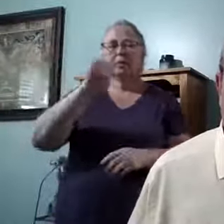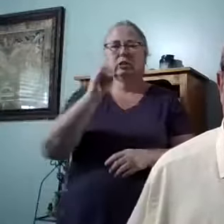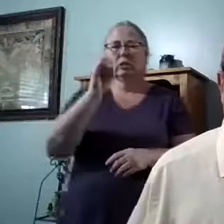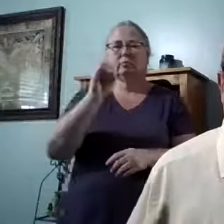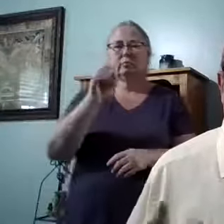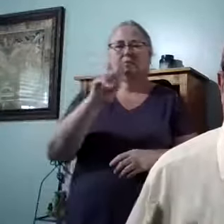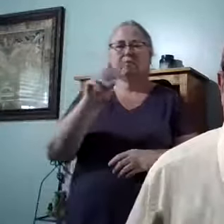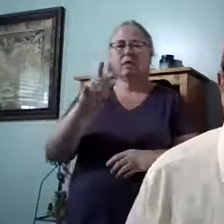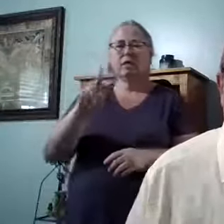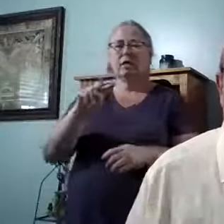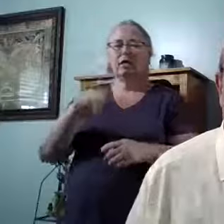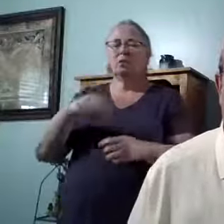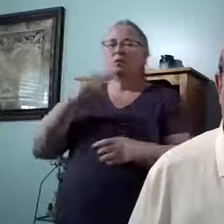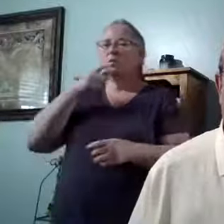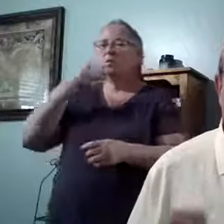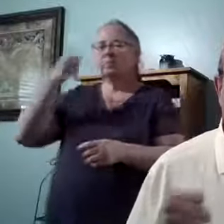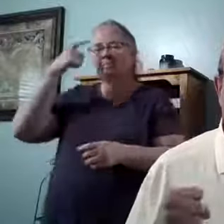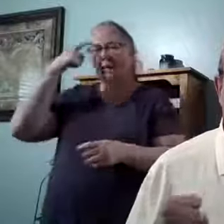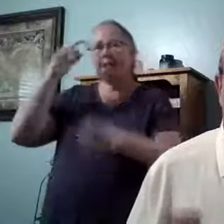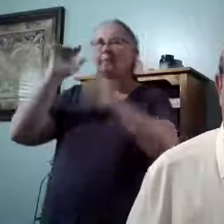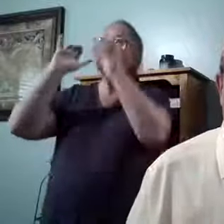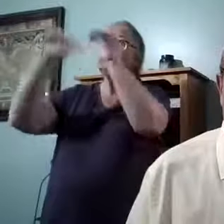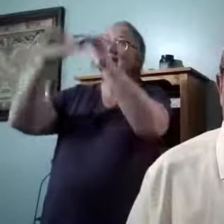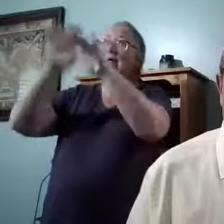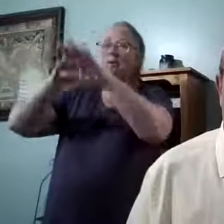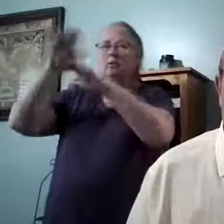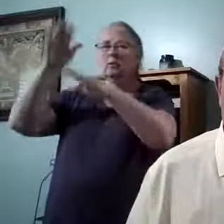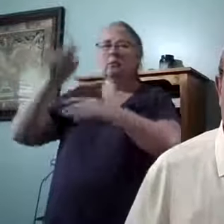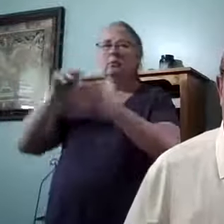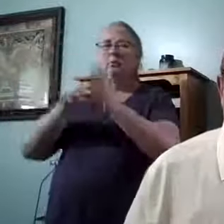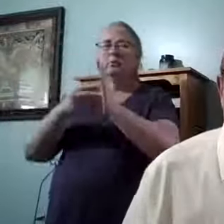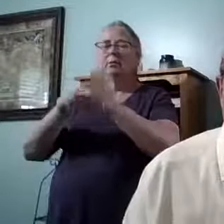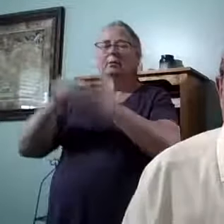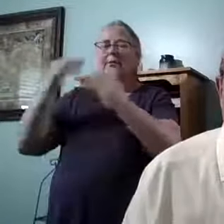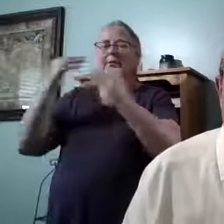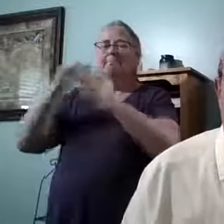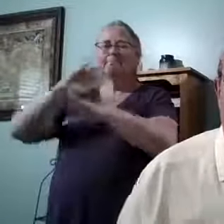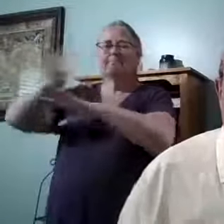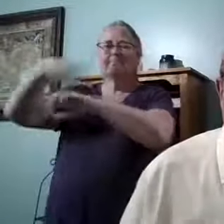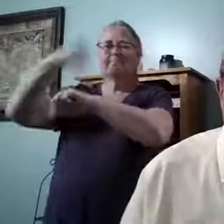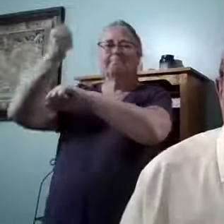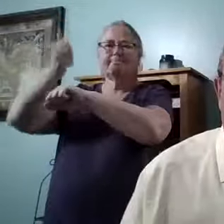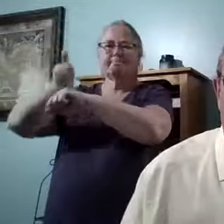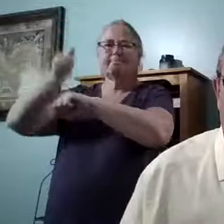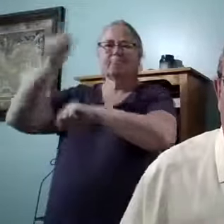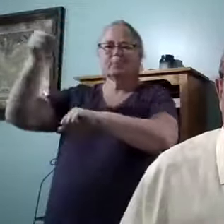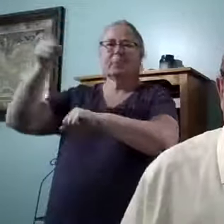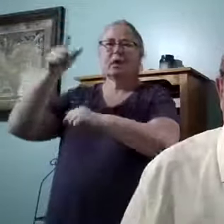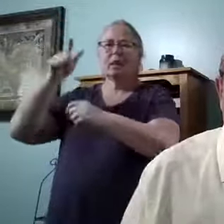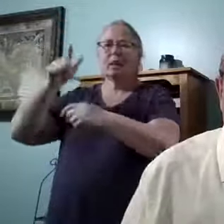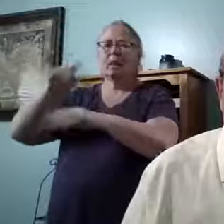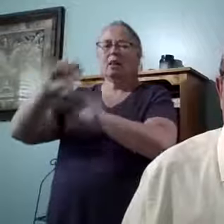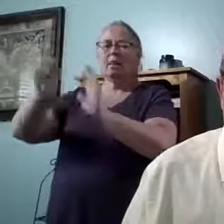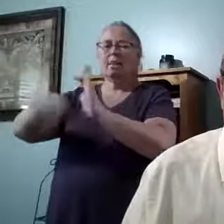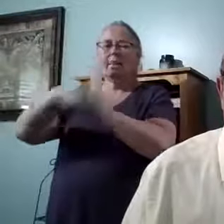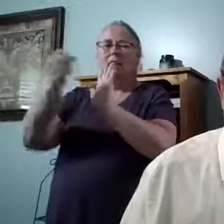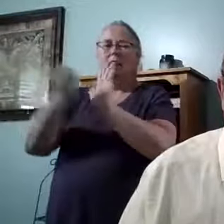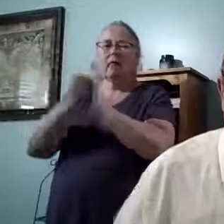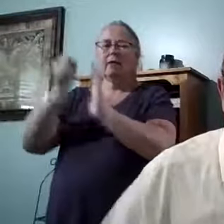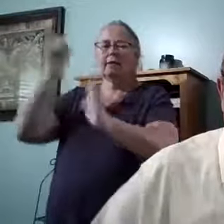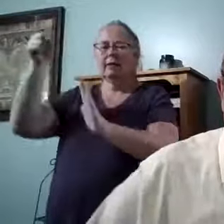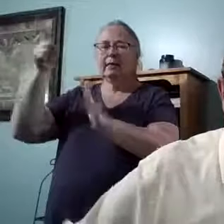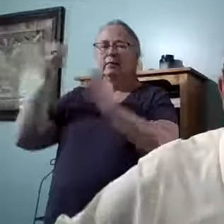perfect peace whose mind is stayed on you means fixed on you. Locked in. I'm locked in. I'm locked in.